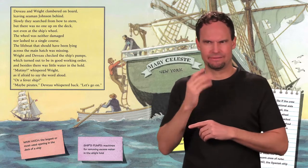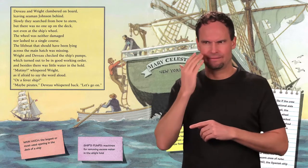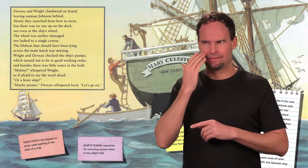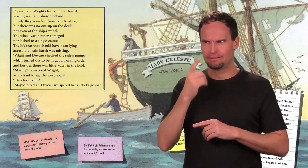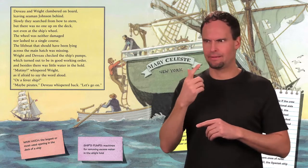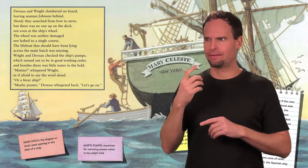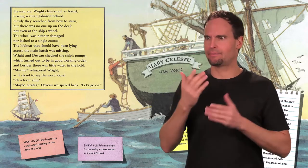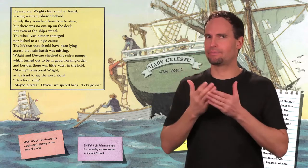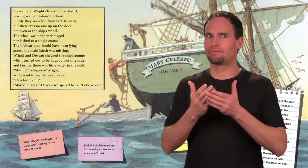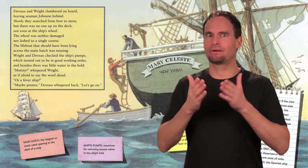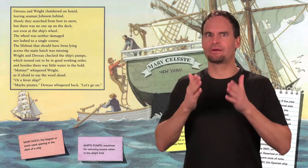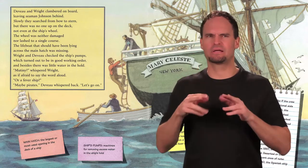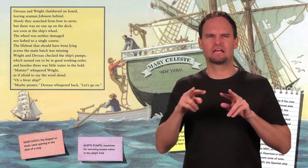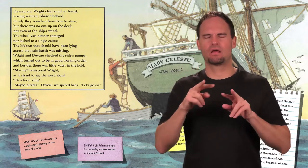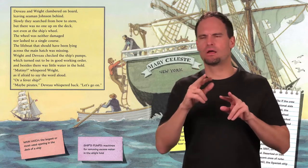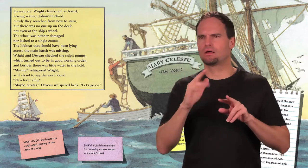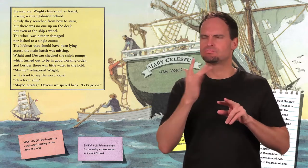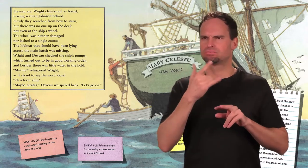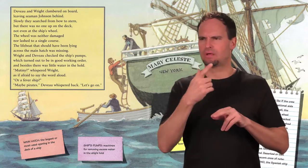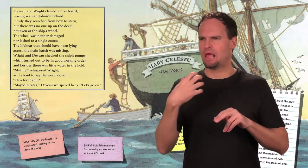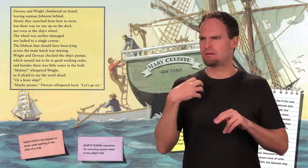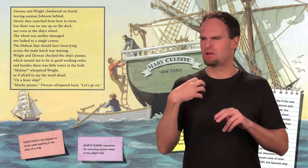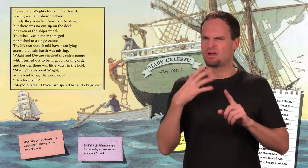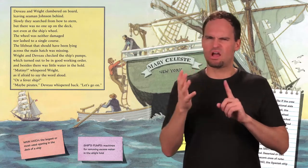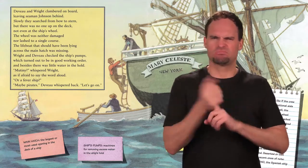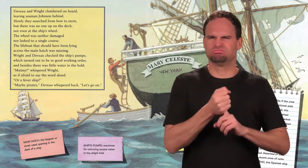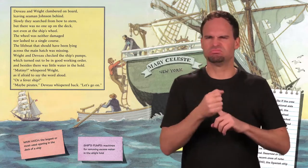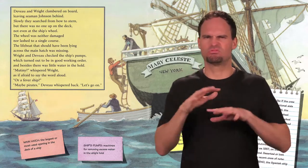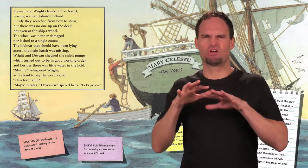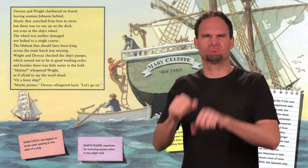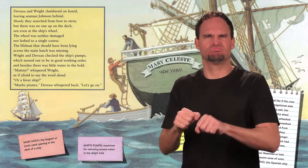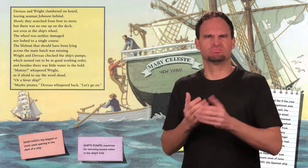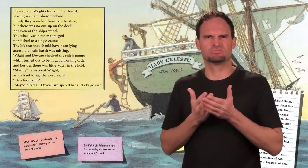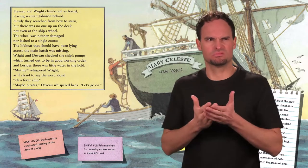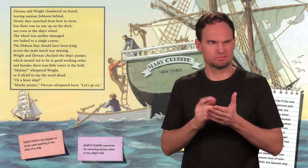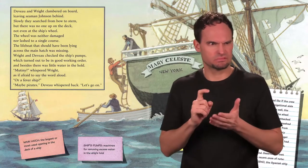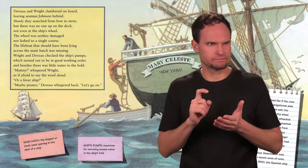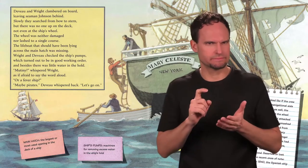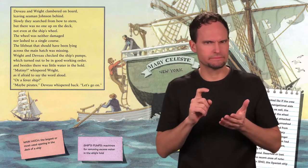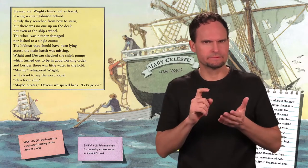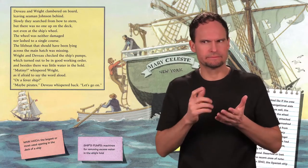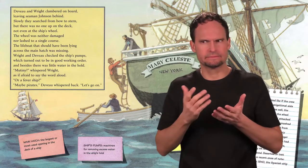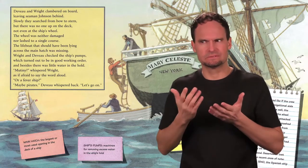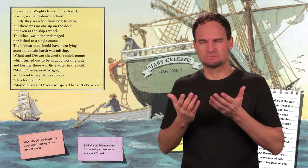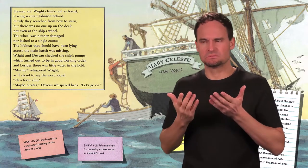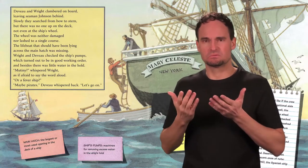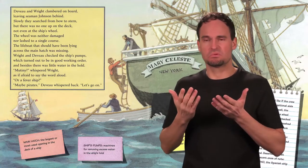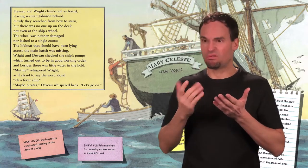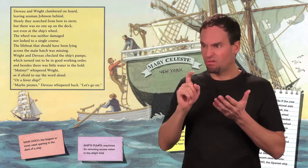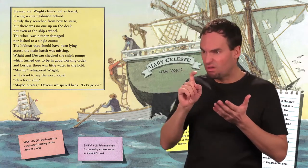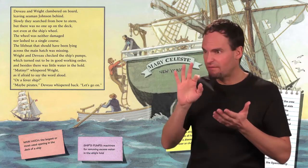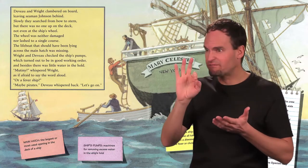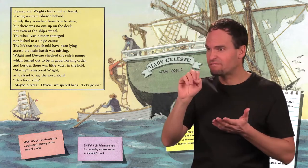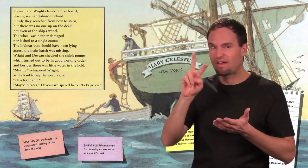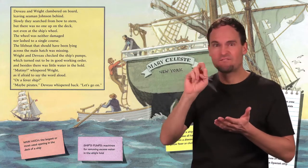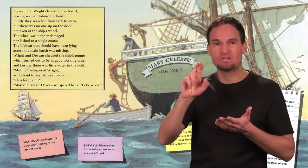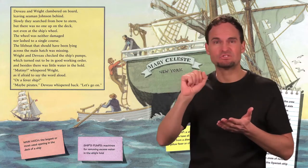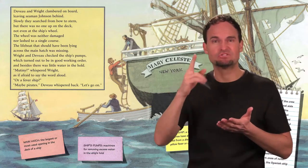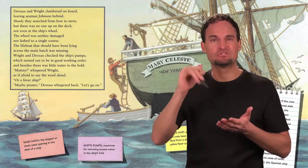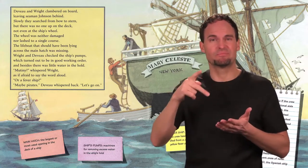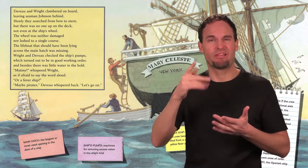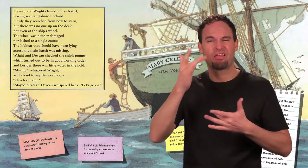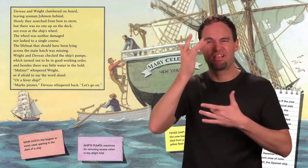Mutiny? Whispered Wright, as if afraid to say the word aloud. Or a fever ship? Maybe